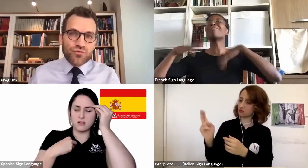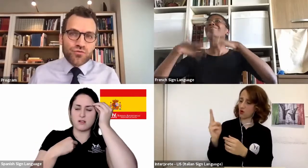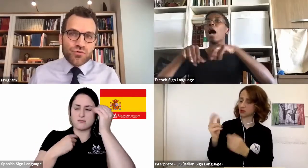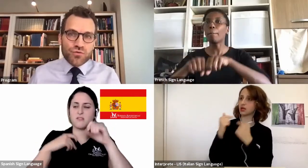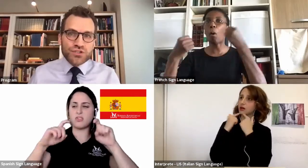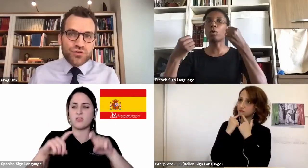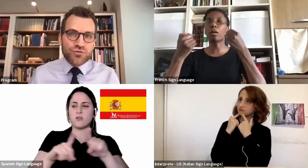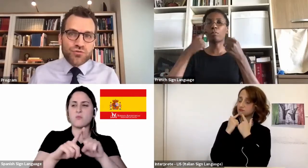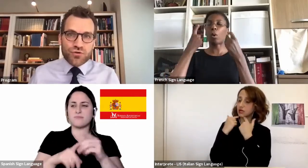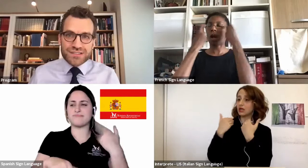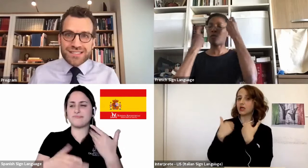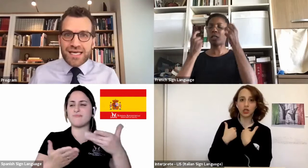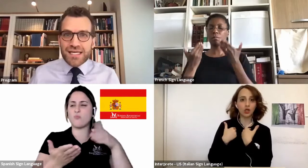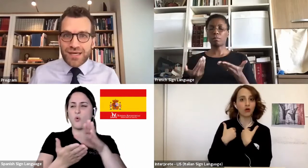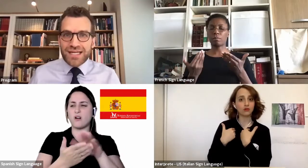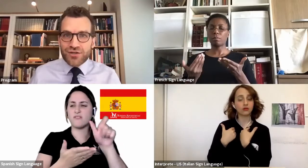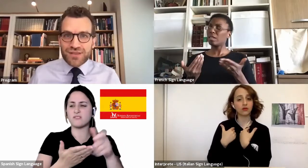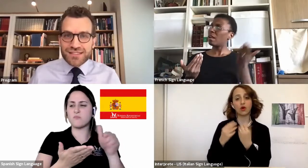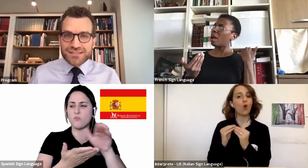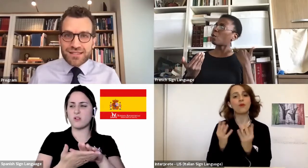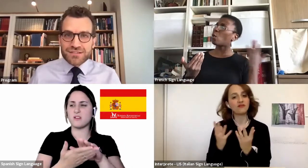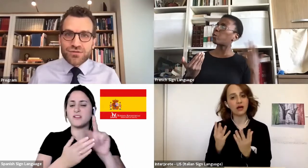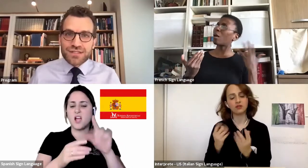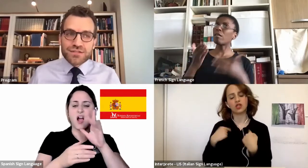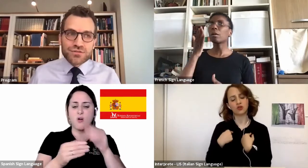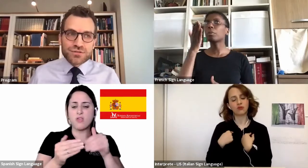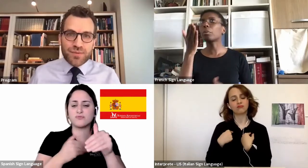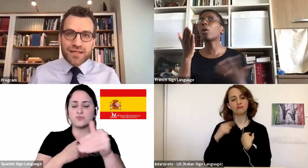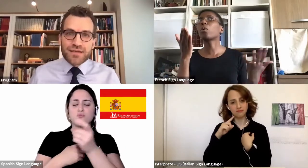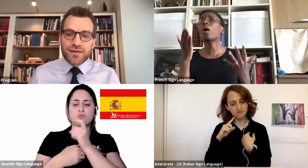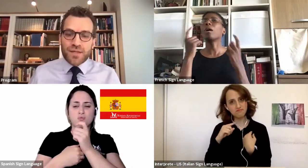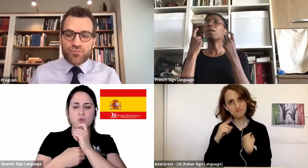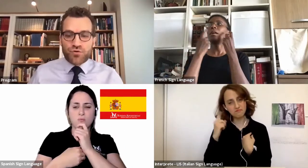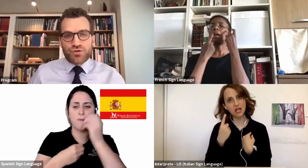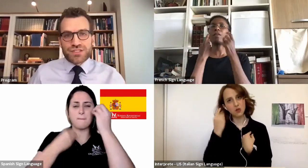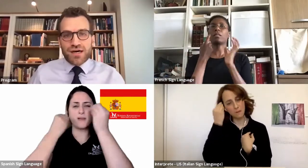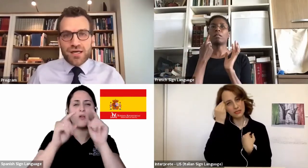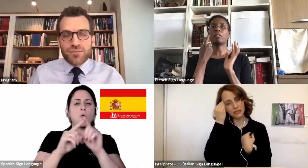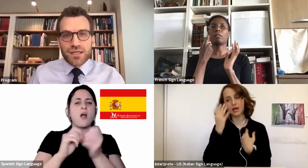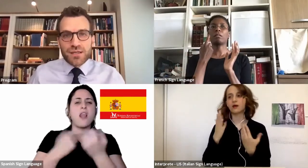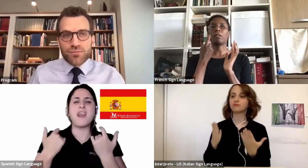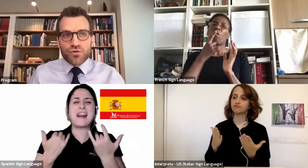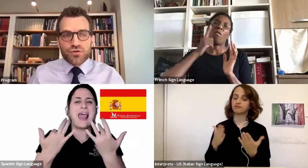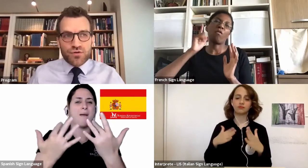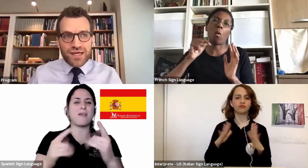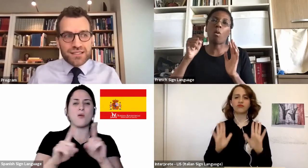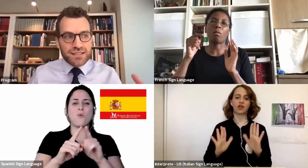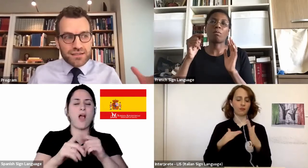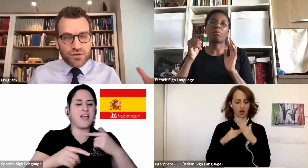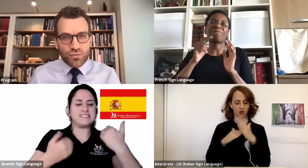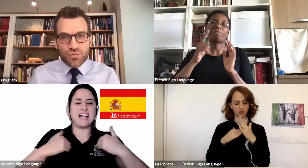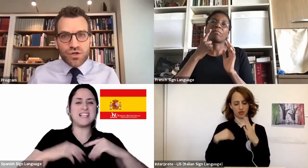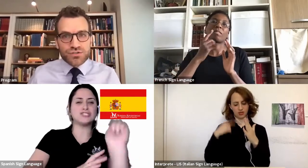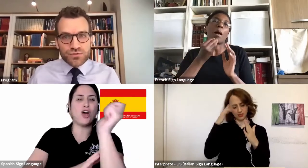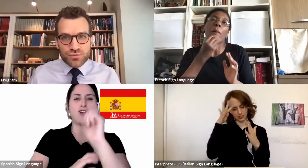through or rush through or escape any of these things. You need to spend appropriate time both reflecting